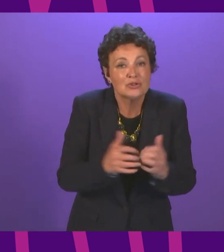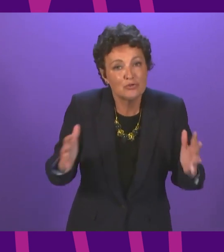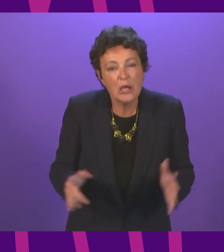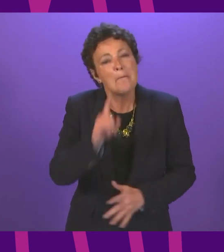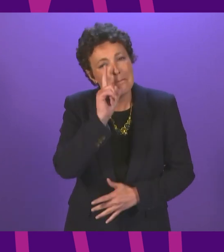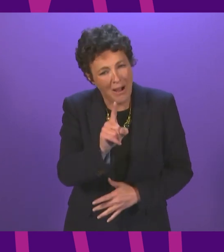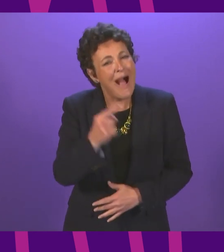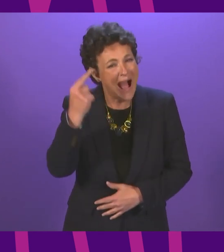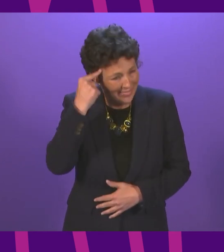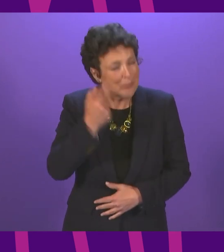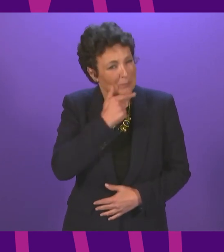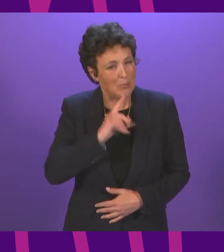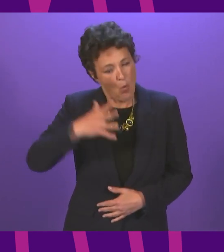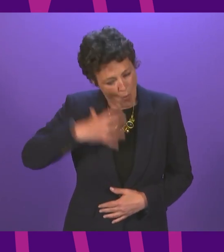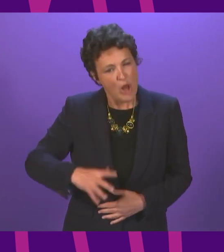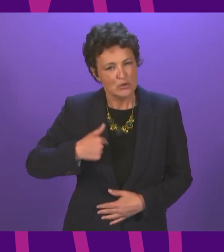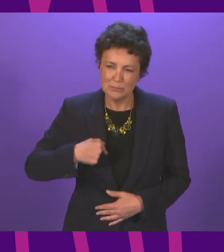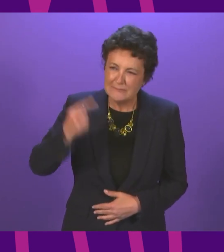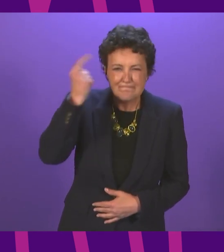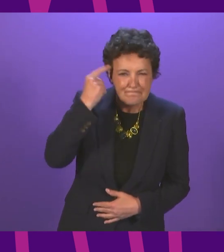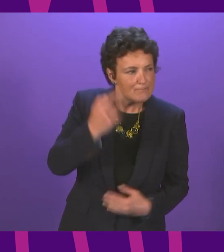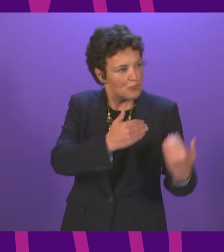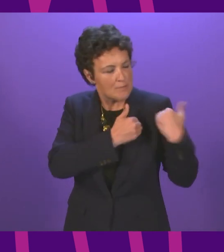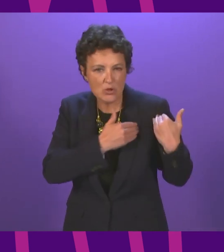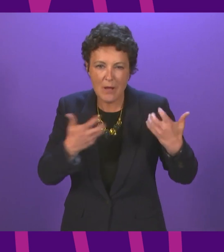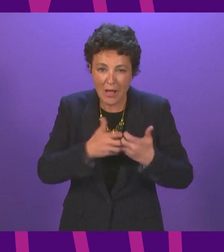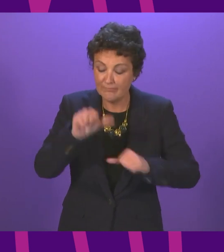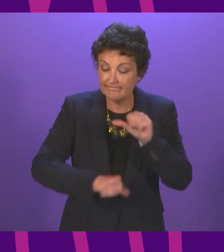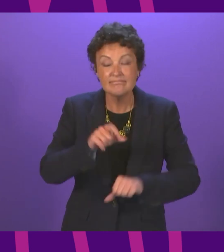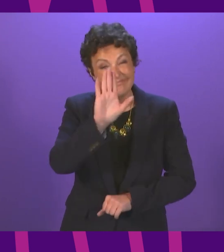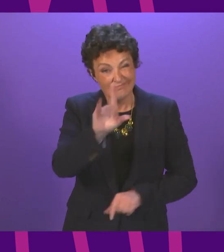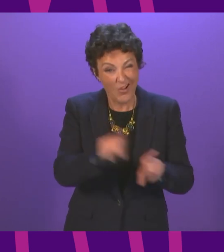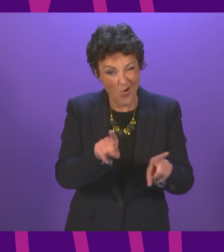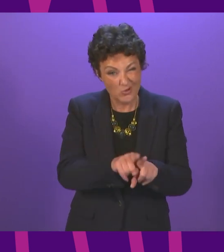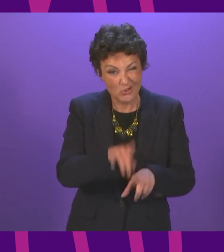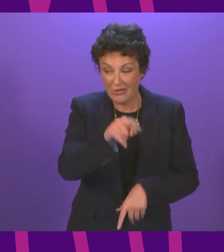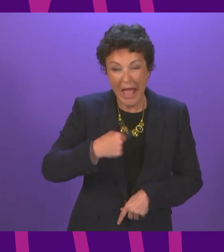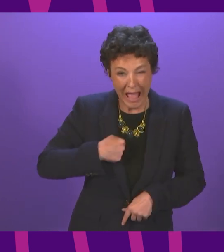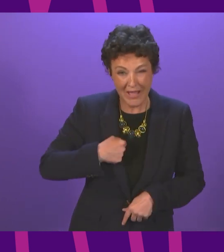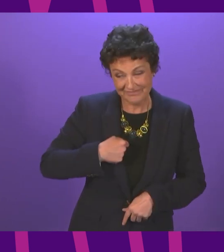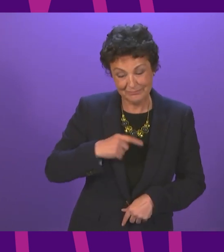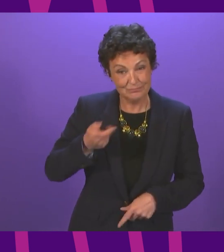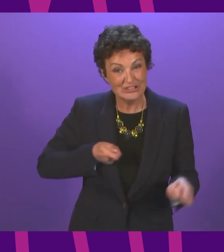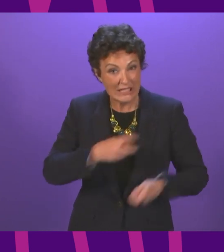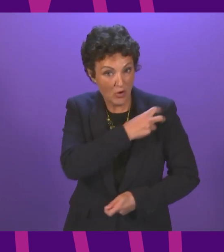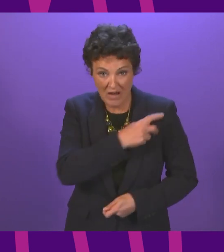is the way in which people would want us to approach it. And finally, Presiding Officer, I do not ignore the comments of Lindsay Paterson or Keir Bloomer. We take account